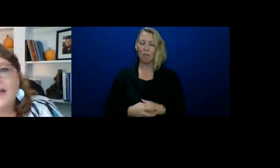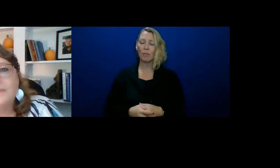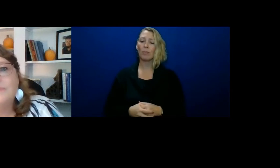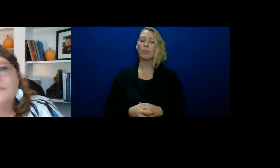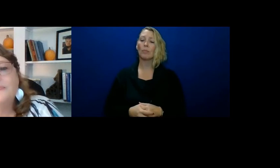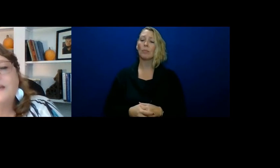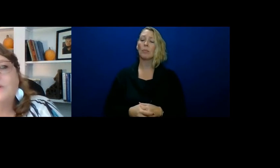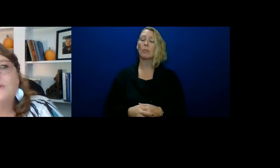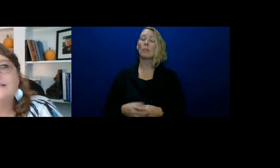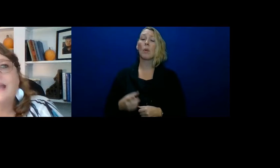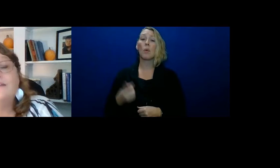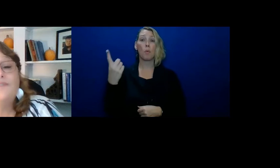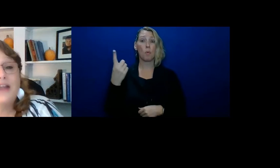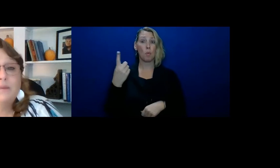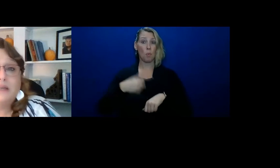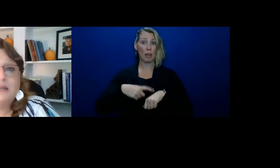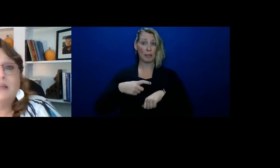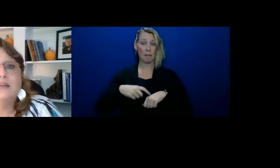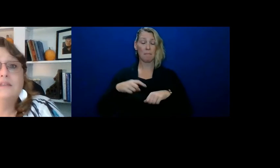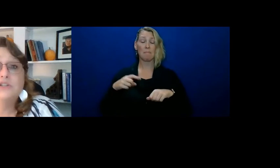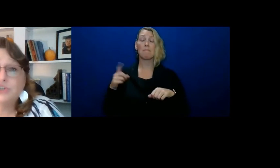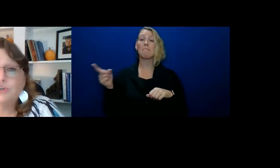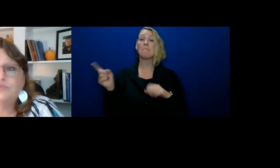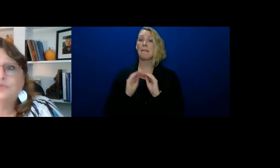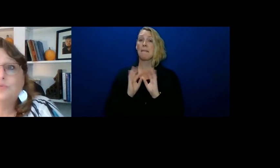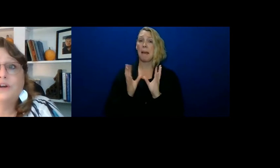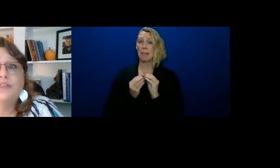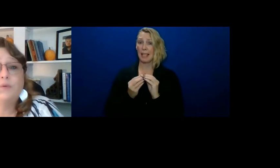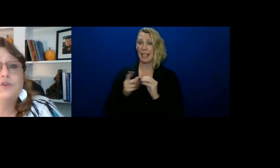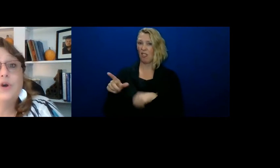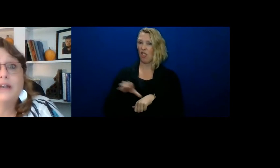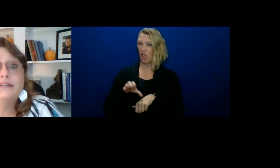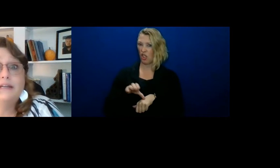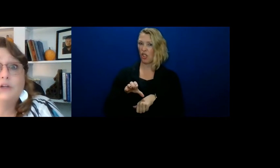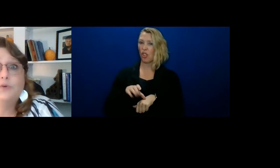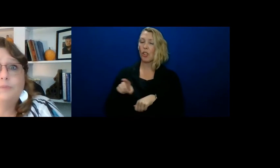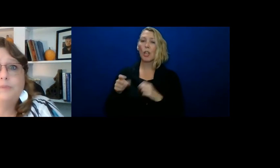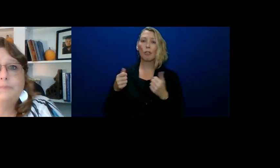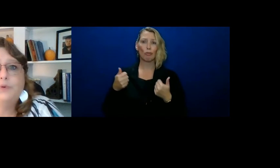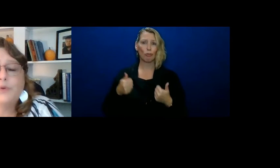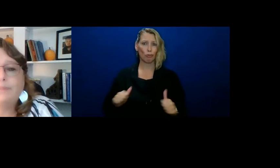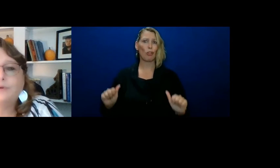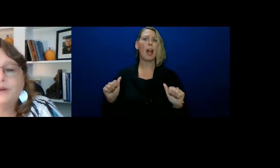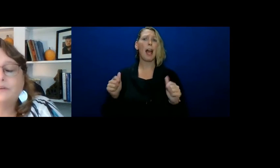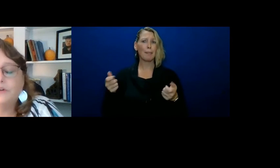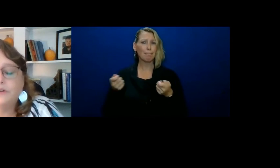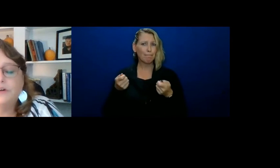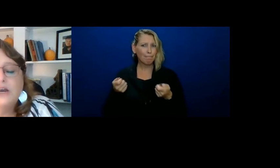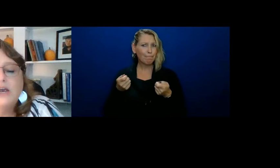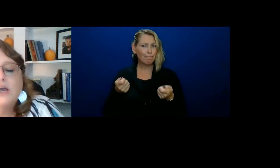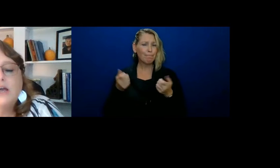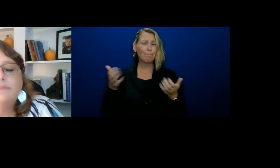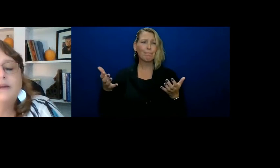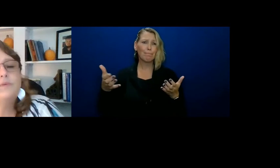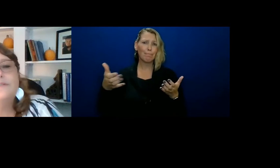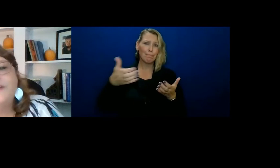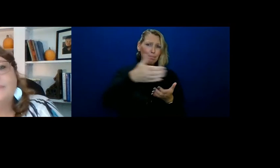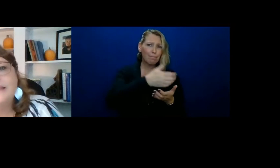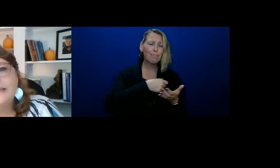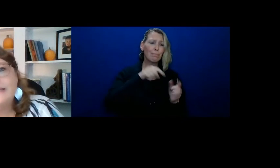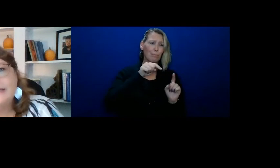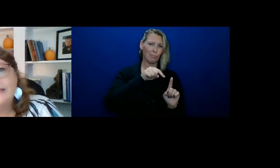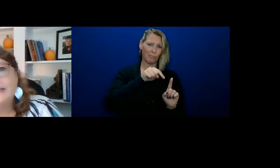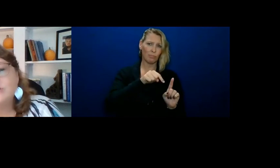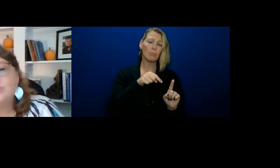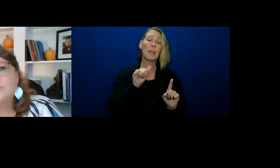one time there was a family in the church where they were trying to get a group of people wrapped around her. There was a